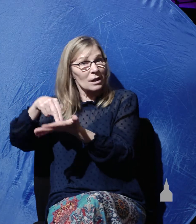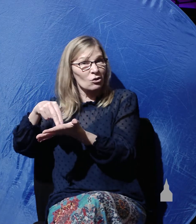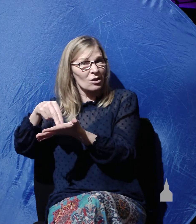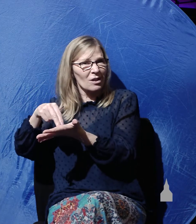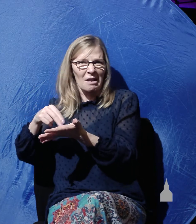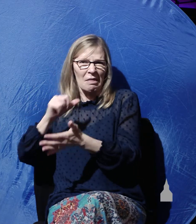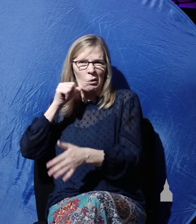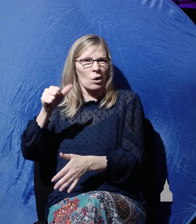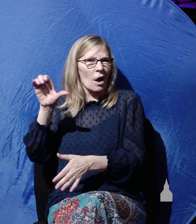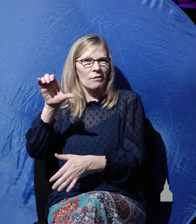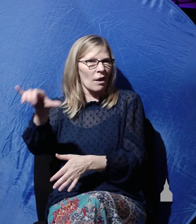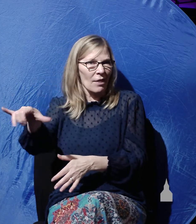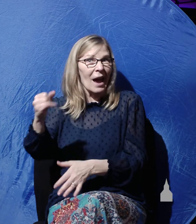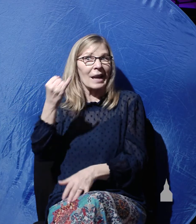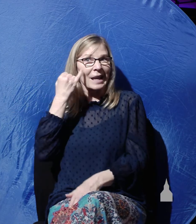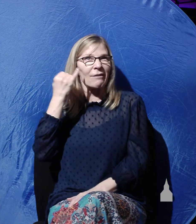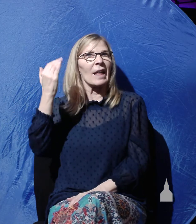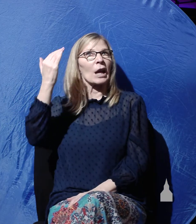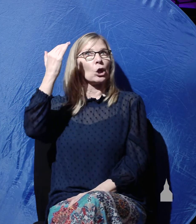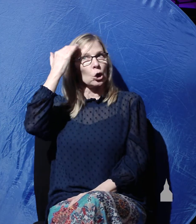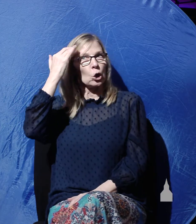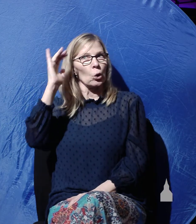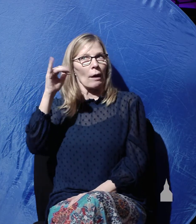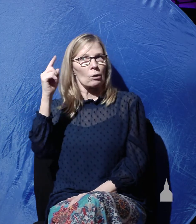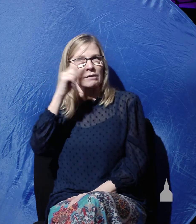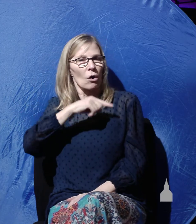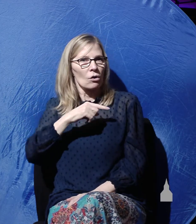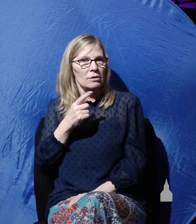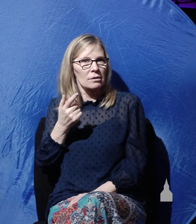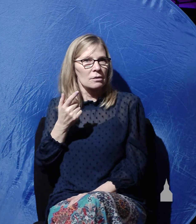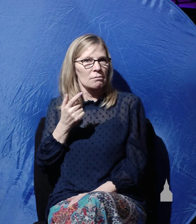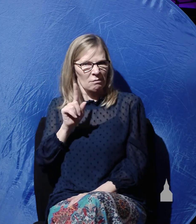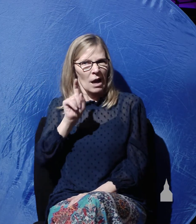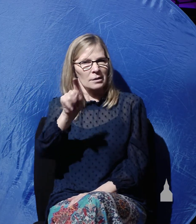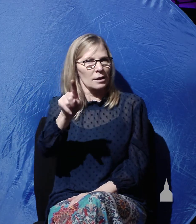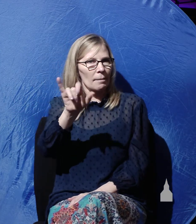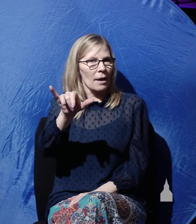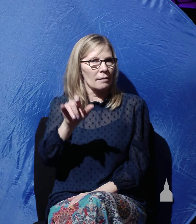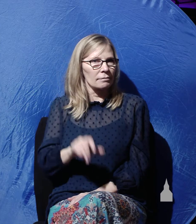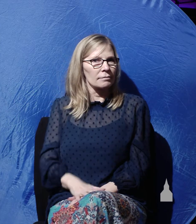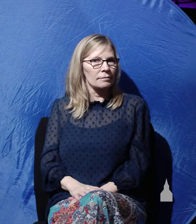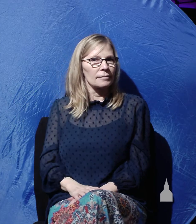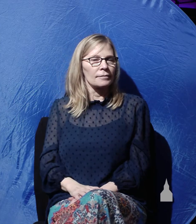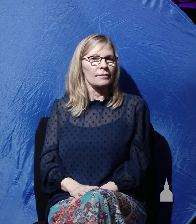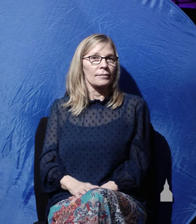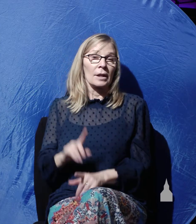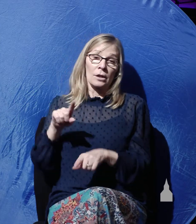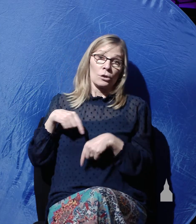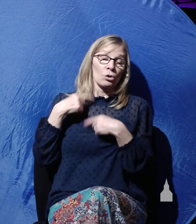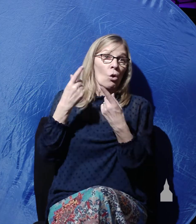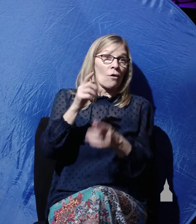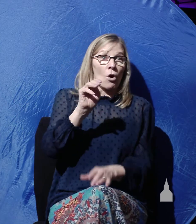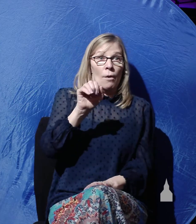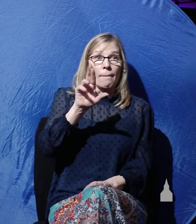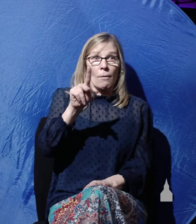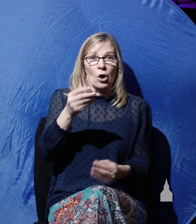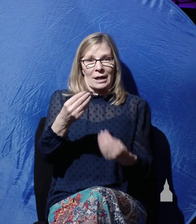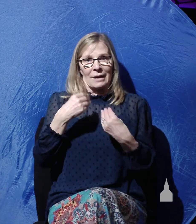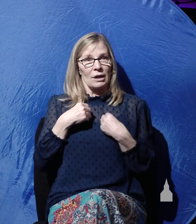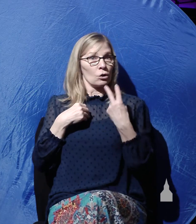would not have done that if they knew it to be a hoax. Just ask them that. Now, so far, Mark has given us two reasons for believing with